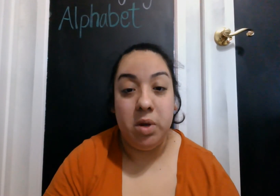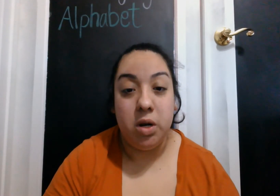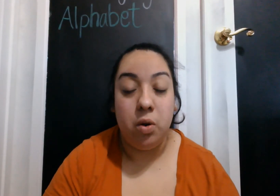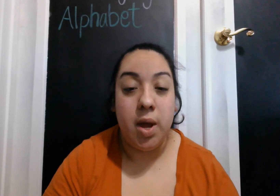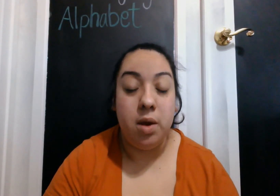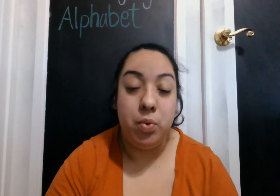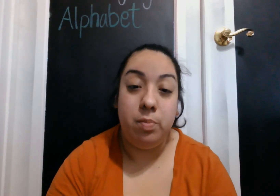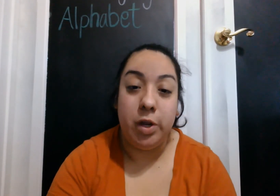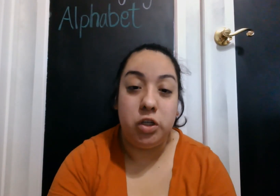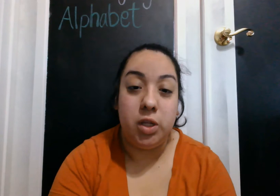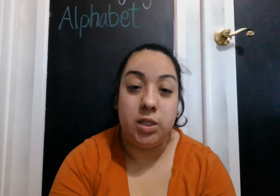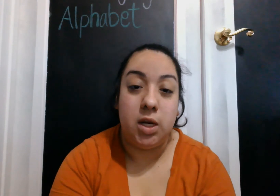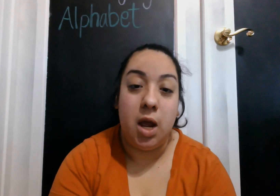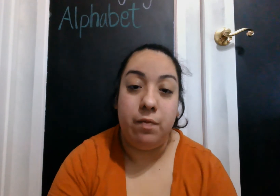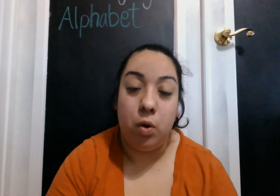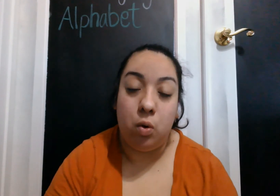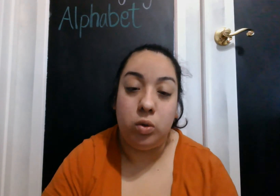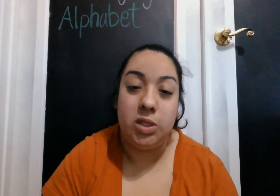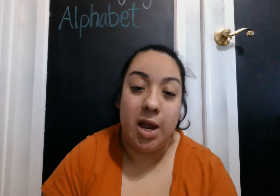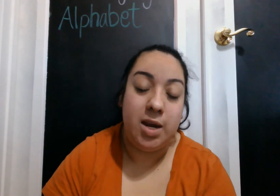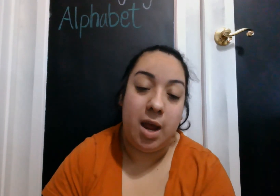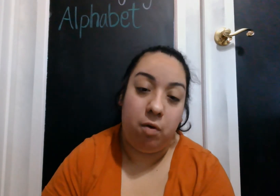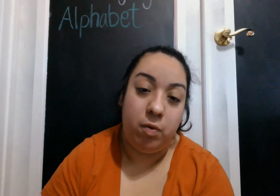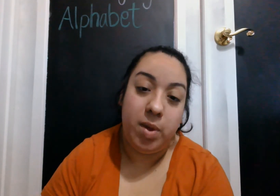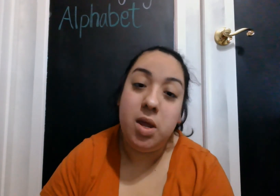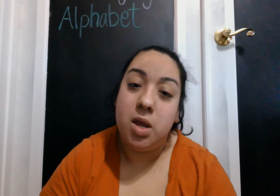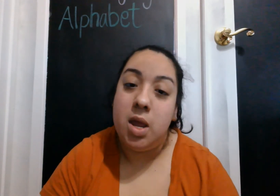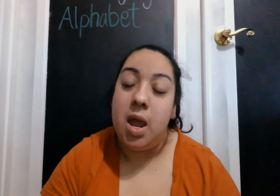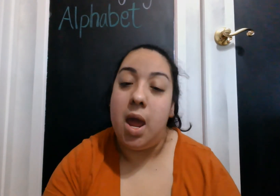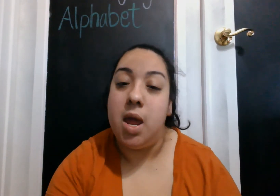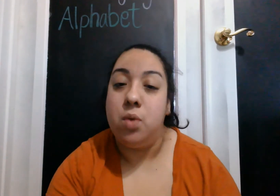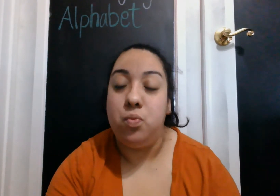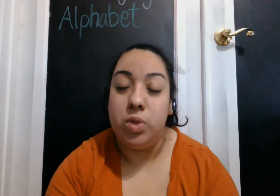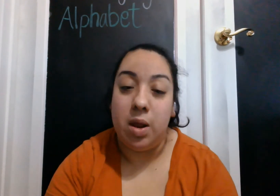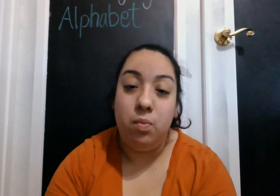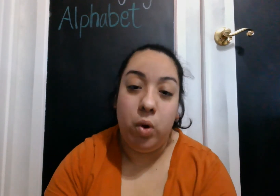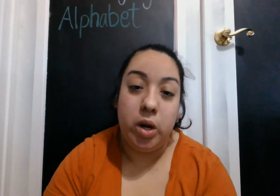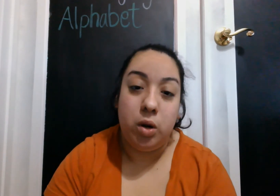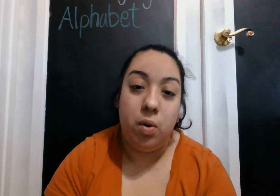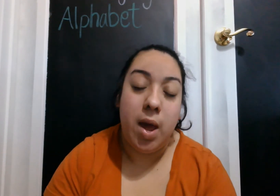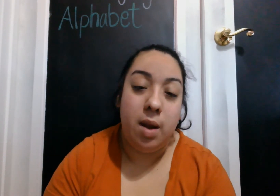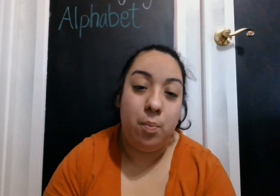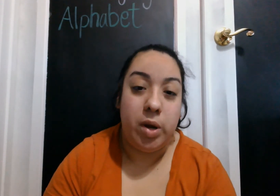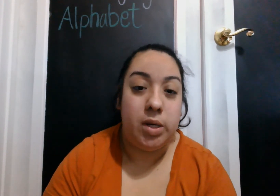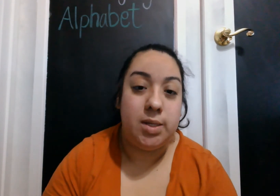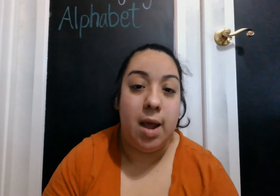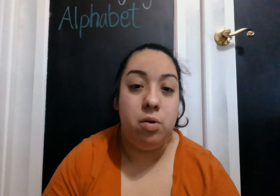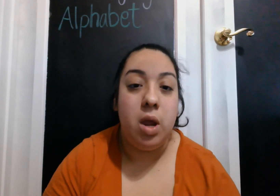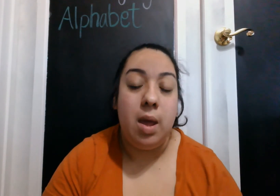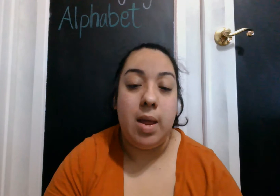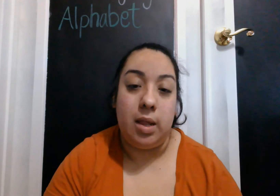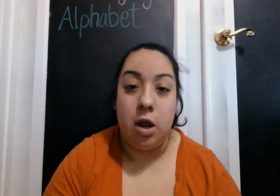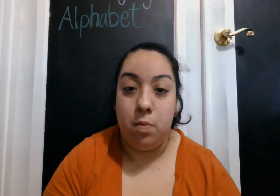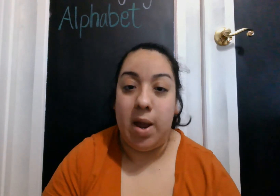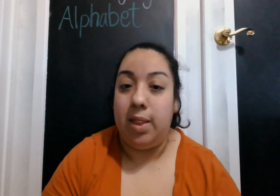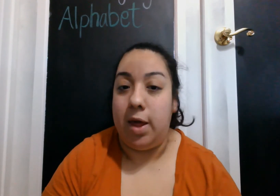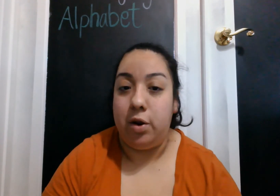going to go ahead and put a picture that's going to have the whole signed alphabet and then we're going to go ahead and break it down letter by letter.